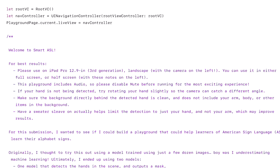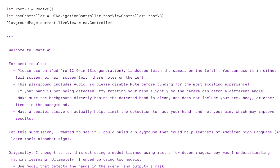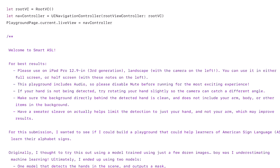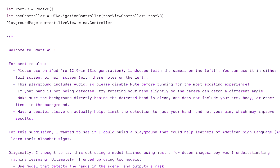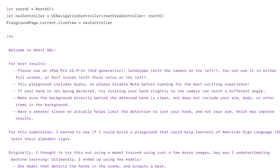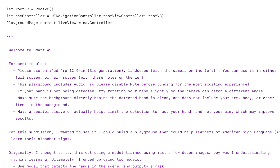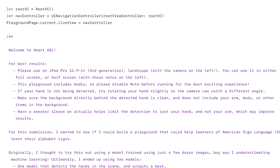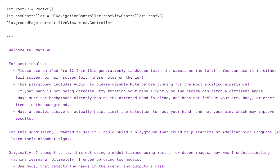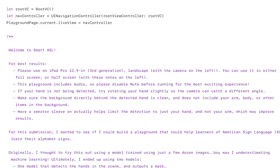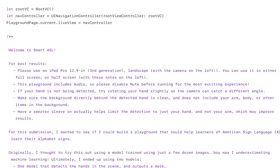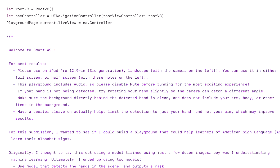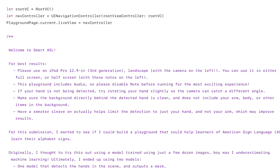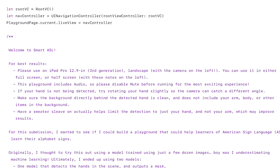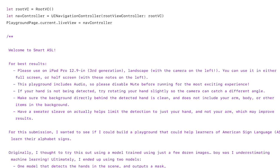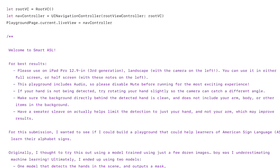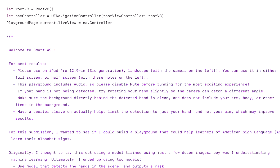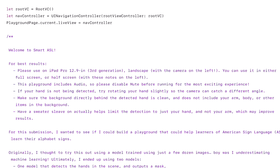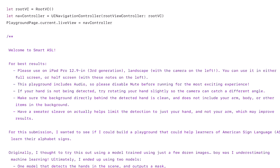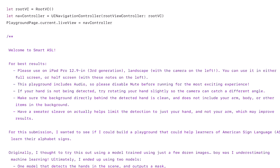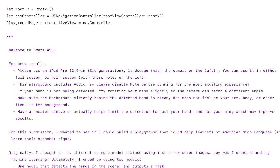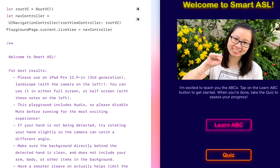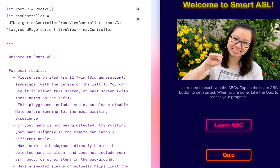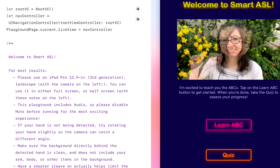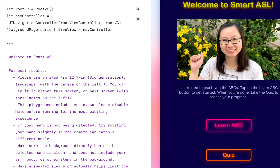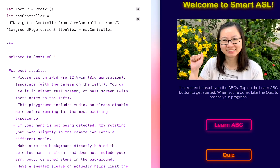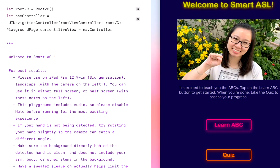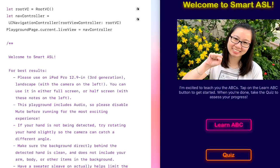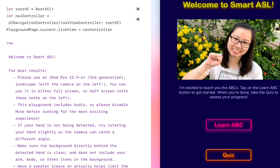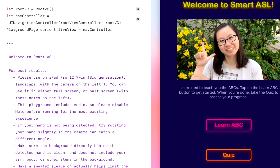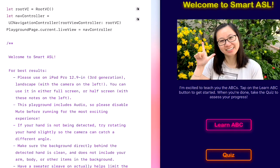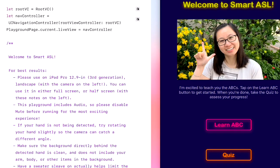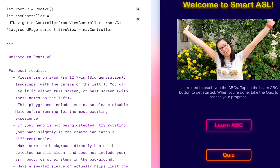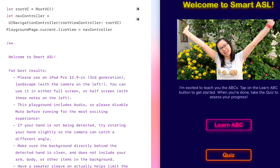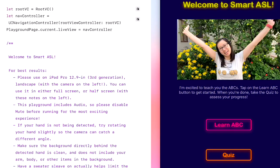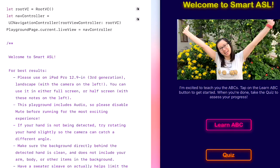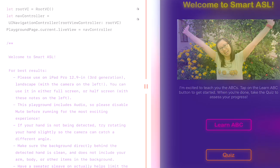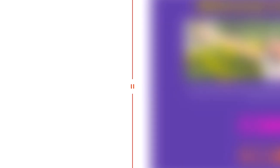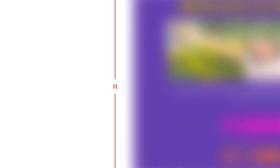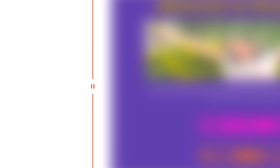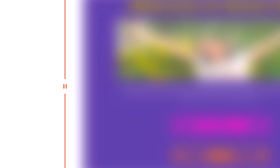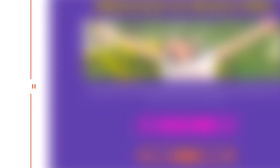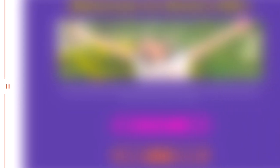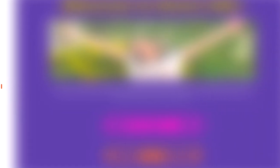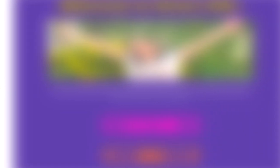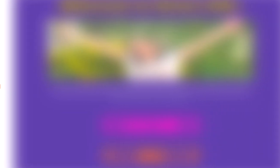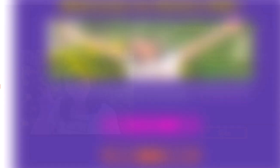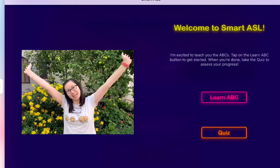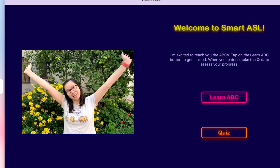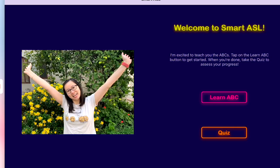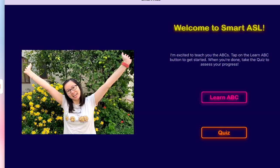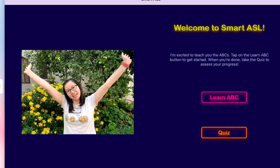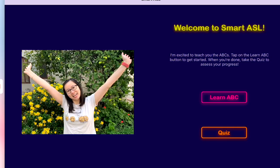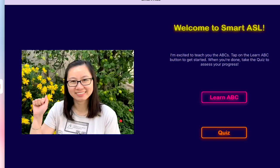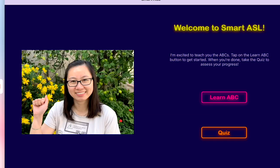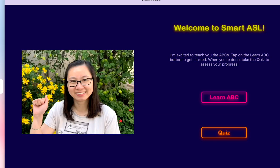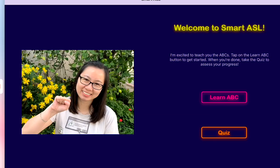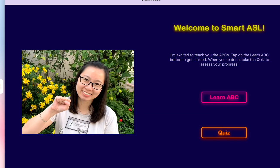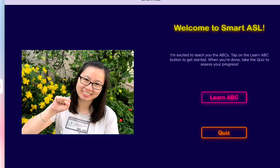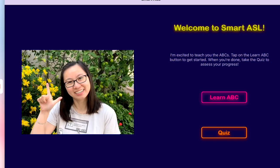Hello, welcome to my Playground Smart ASL. I created this Playground to teach anyone who uses it